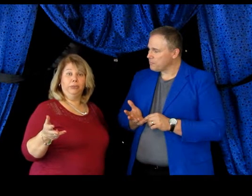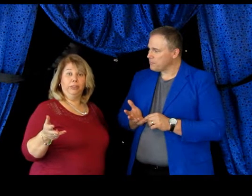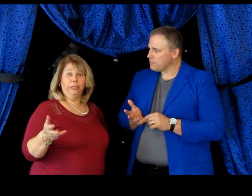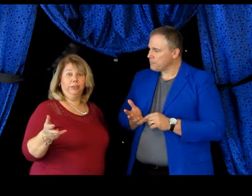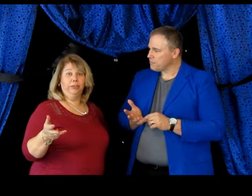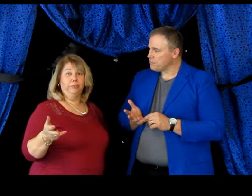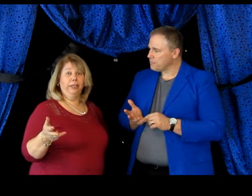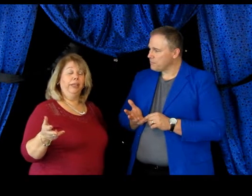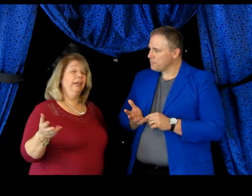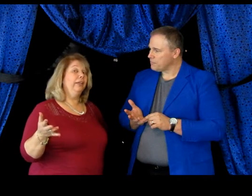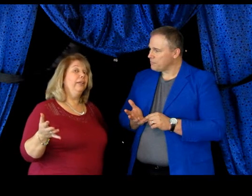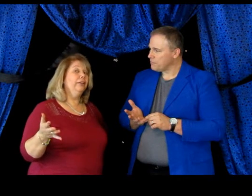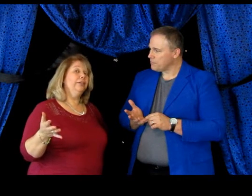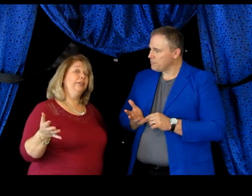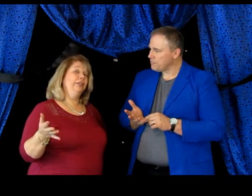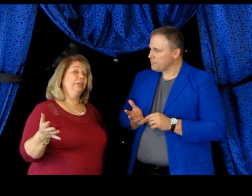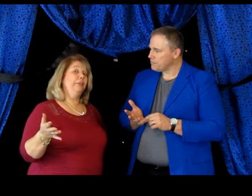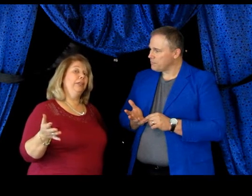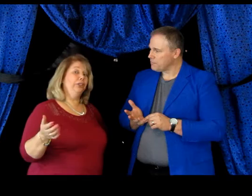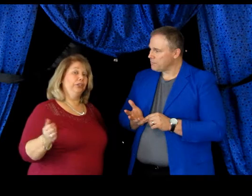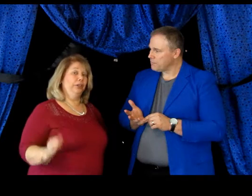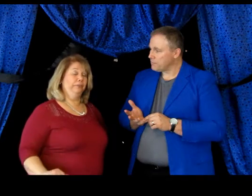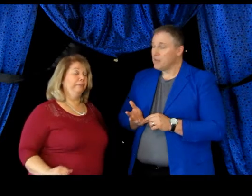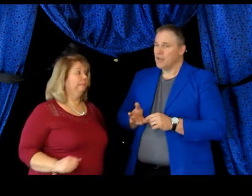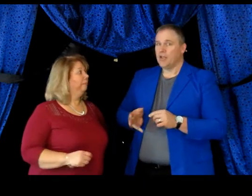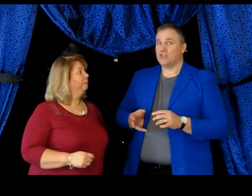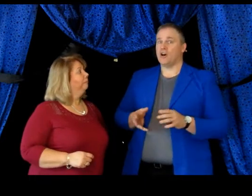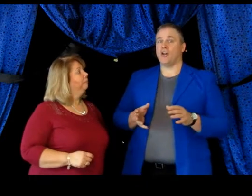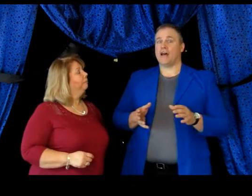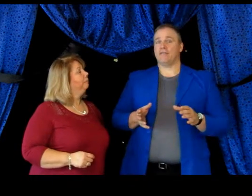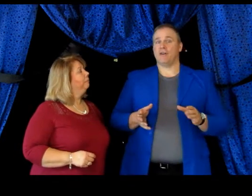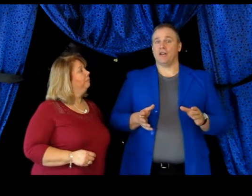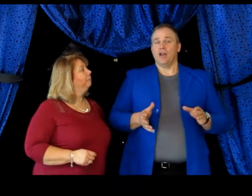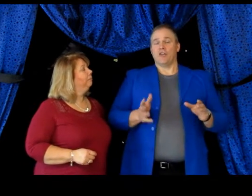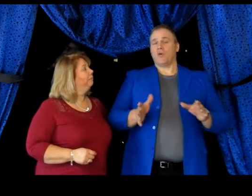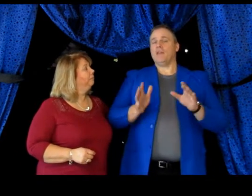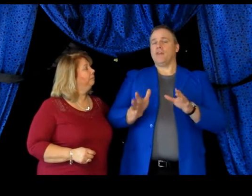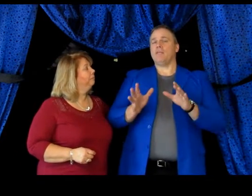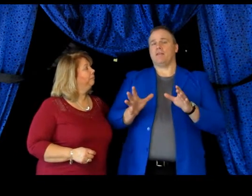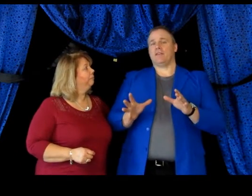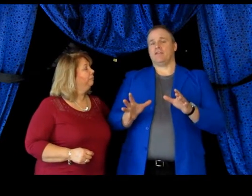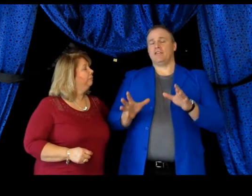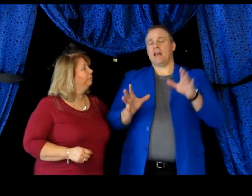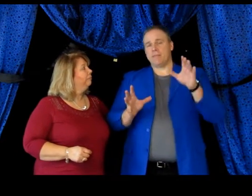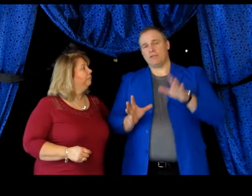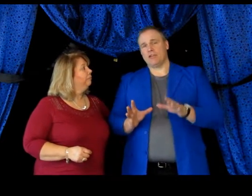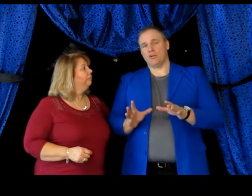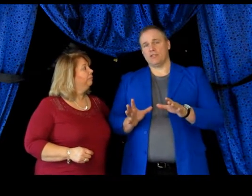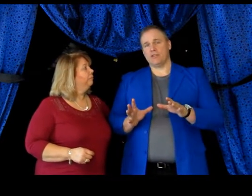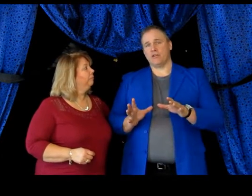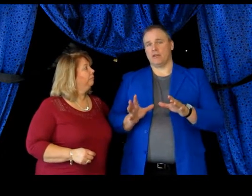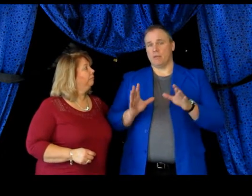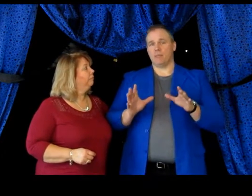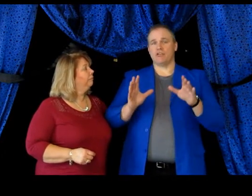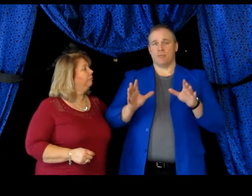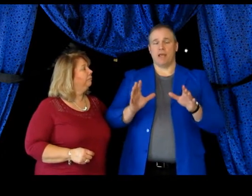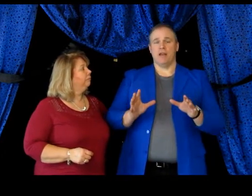with the Easter Bunny and he does an Easter magic show. It's all a lot of fun. The great thing about this is it happens at your facility. The memories are made